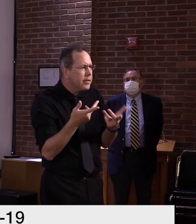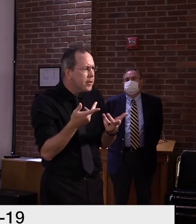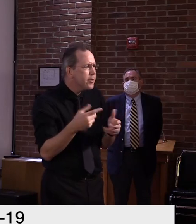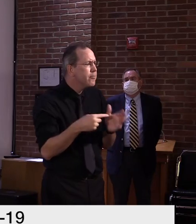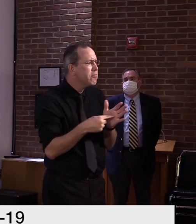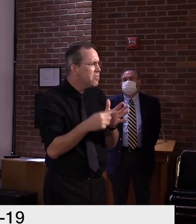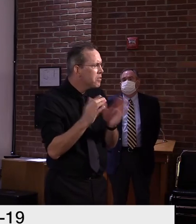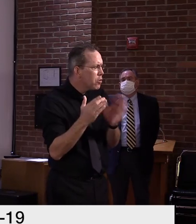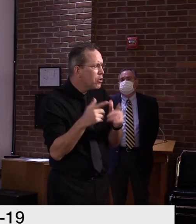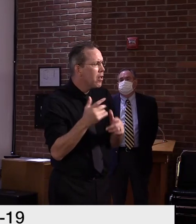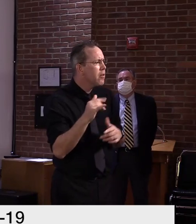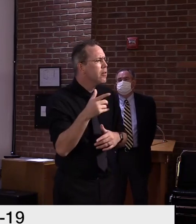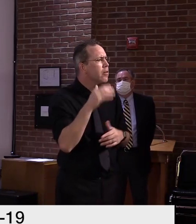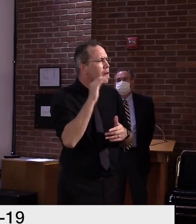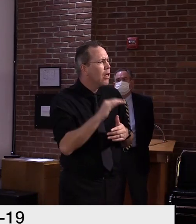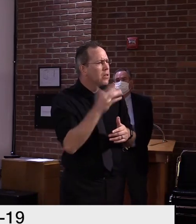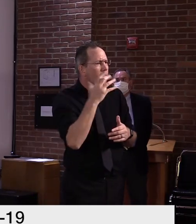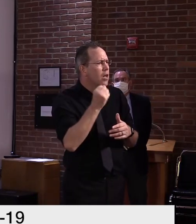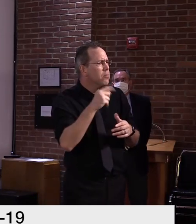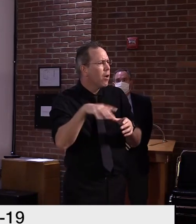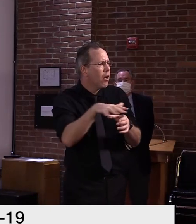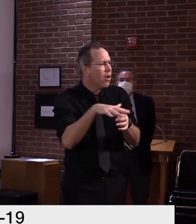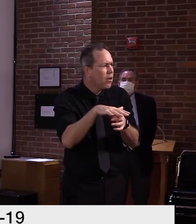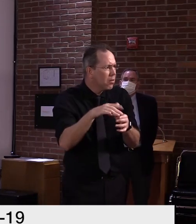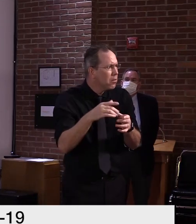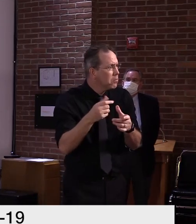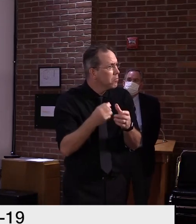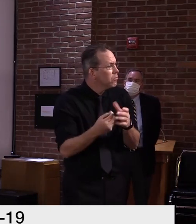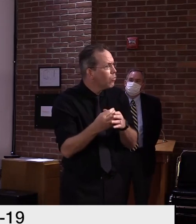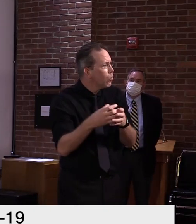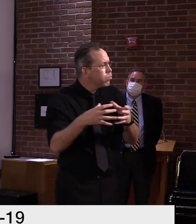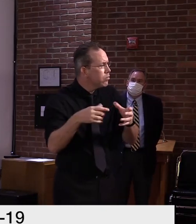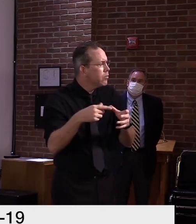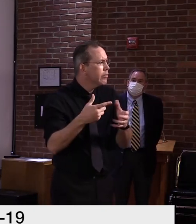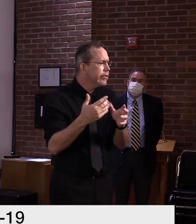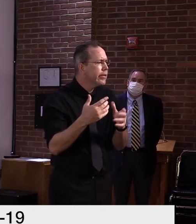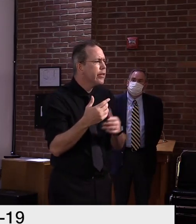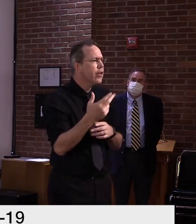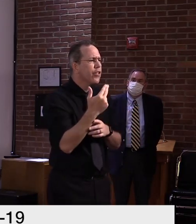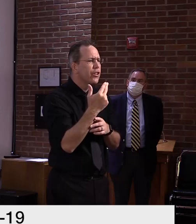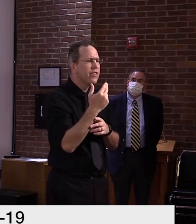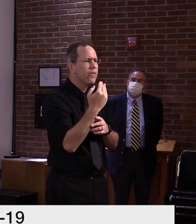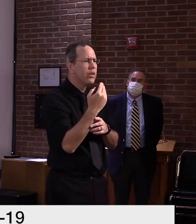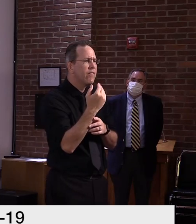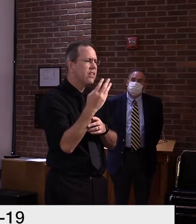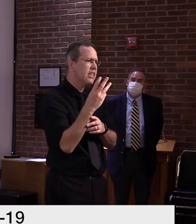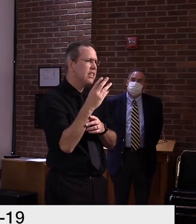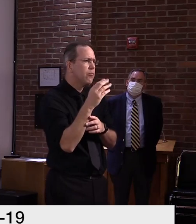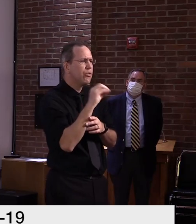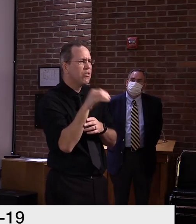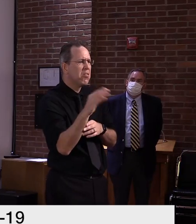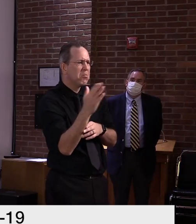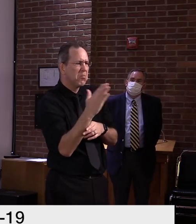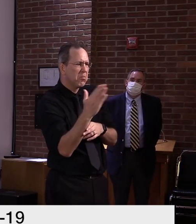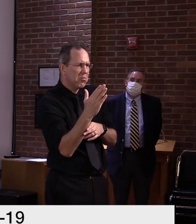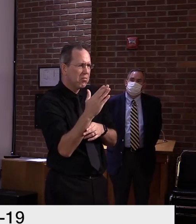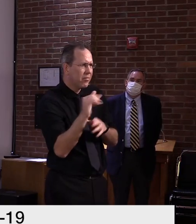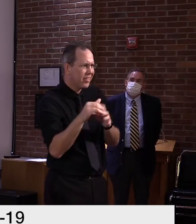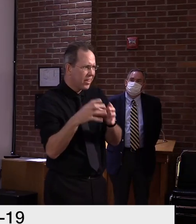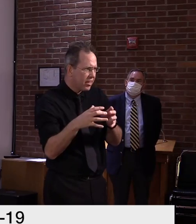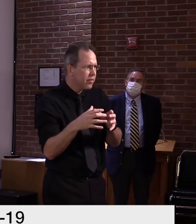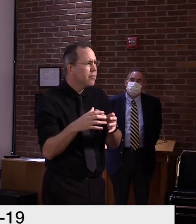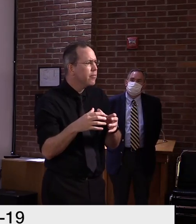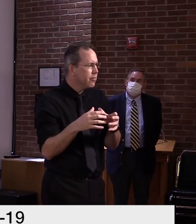quite as hot as New York City still being in the teens percent, uh, for what they believe was their contact with the